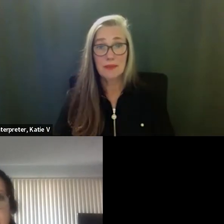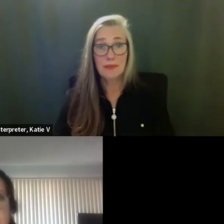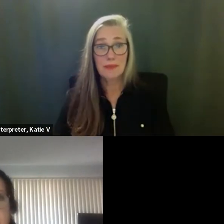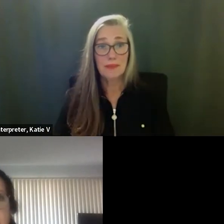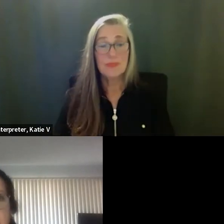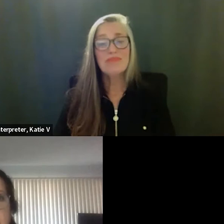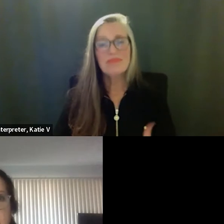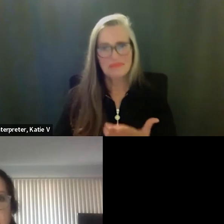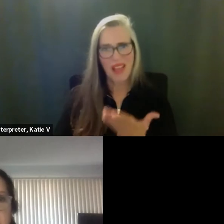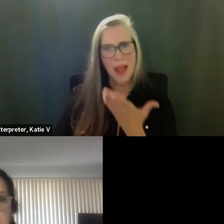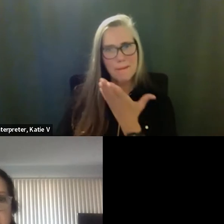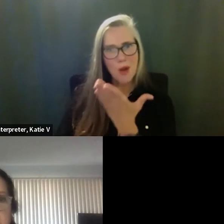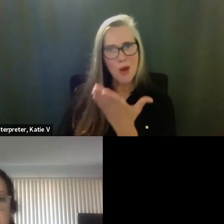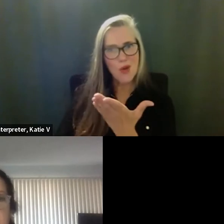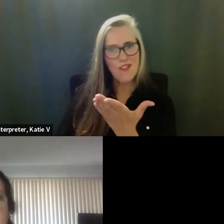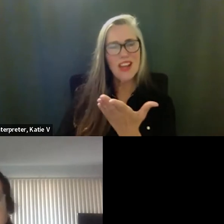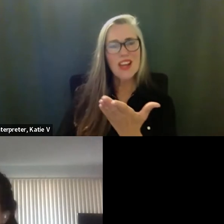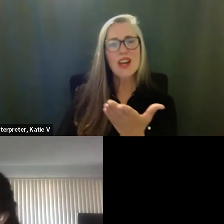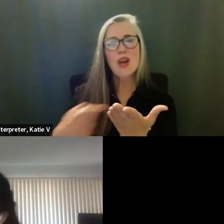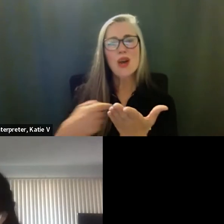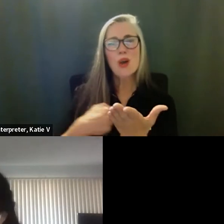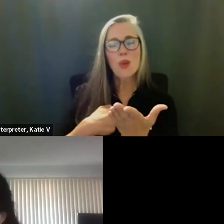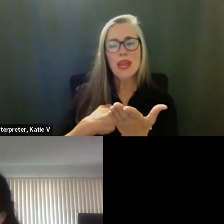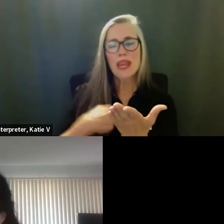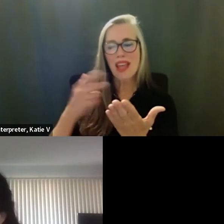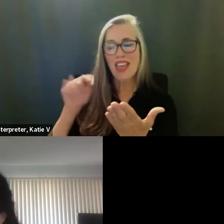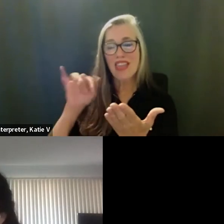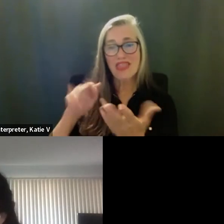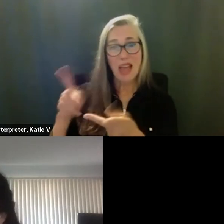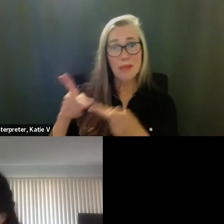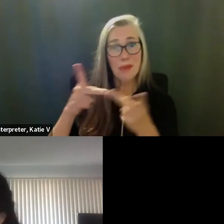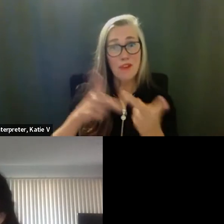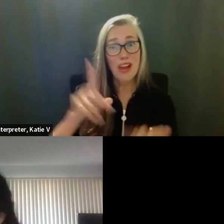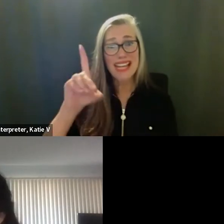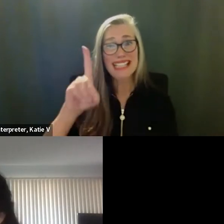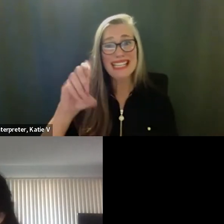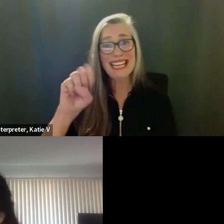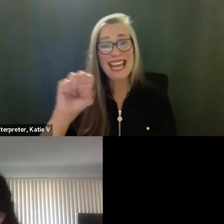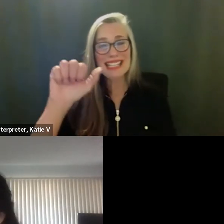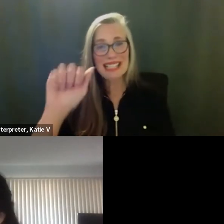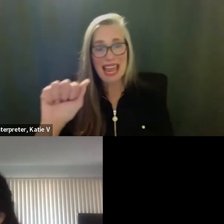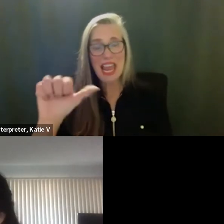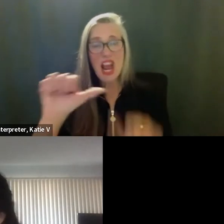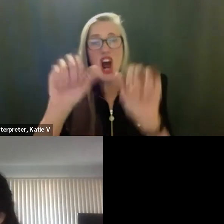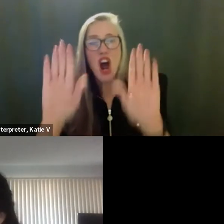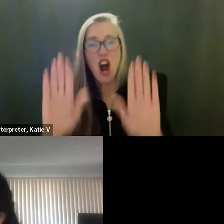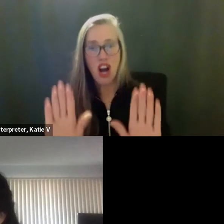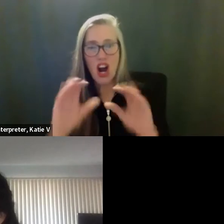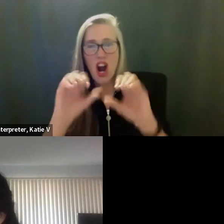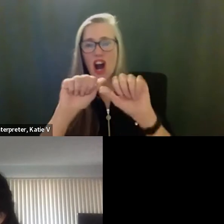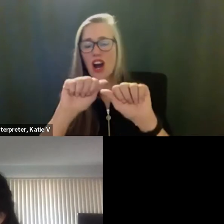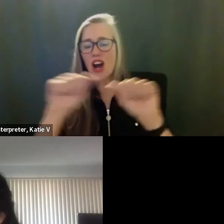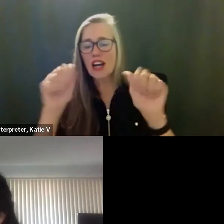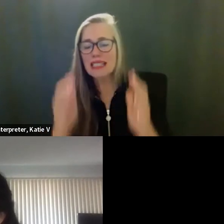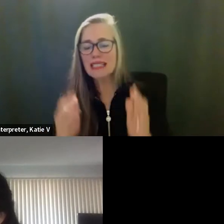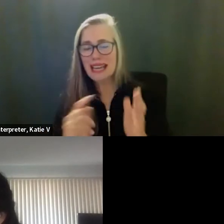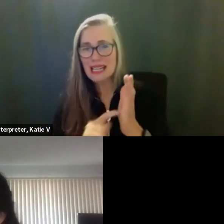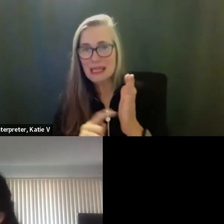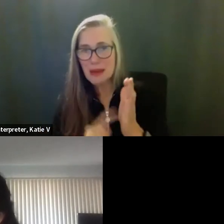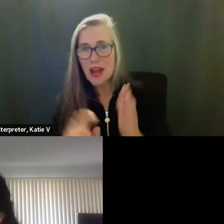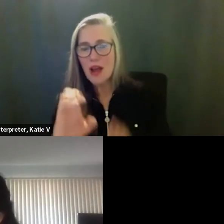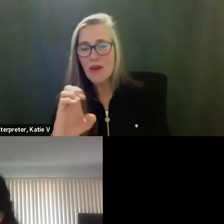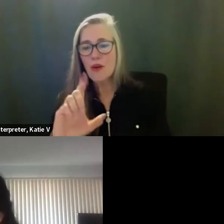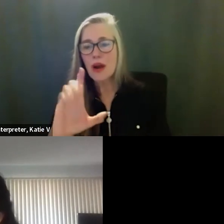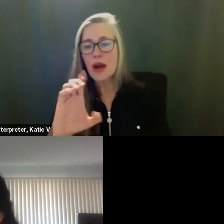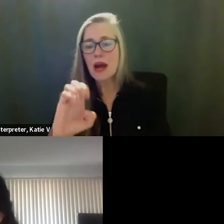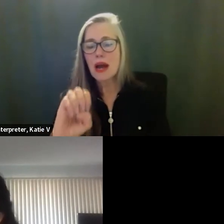I move that we approve, uh, the proposal for DSA Architect Inspection for Cleveland Elementary School and I